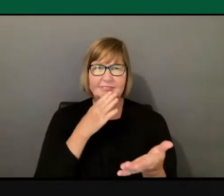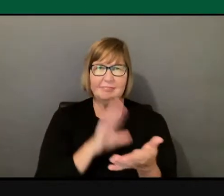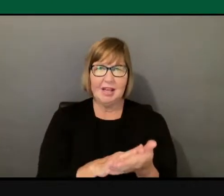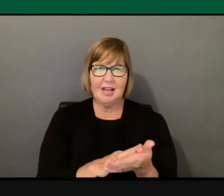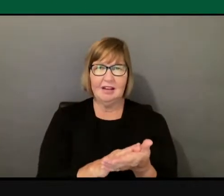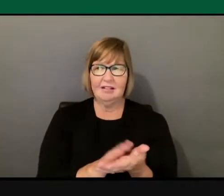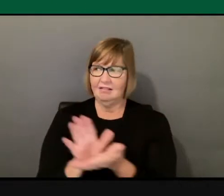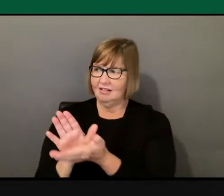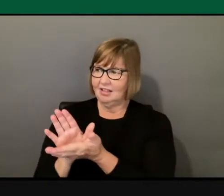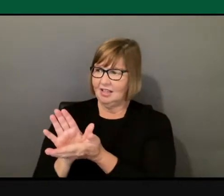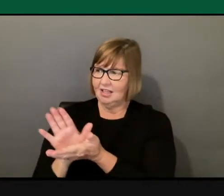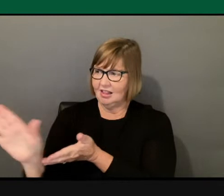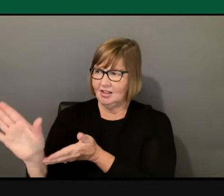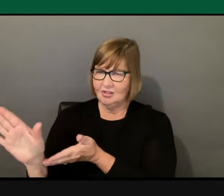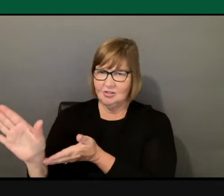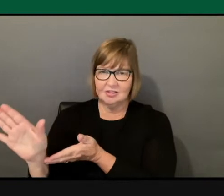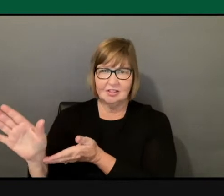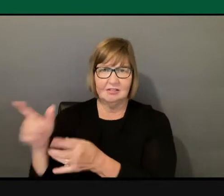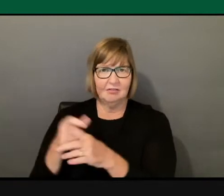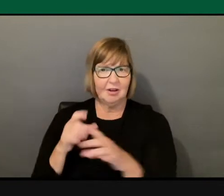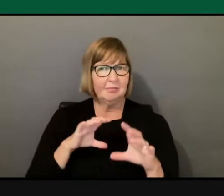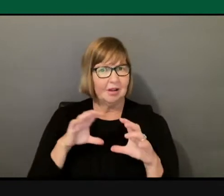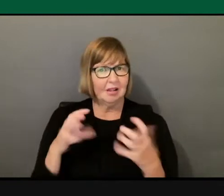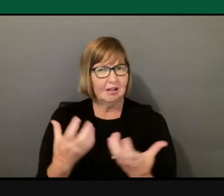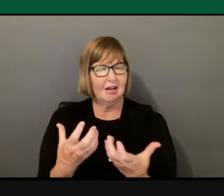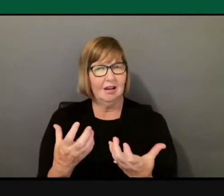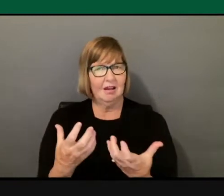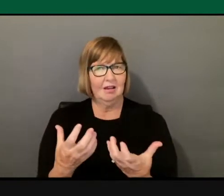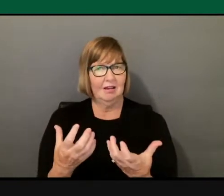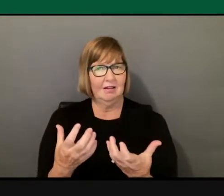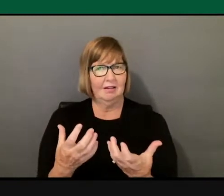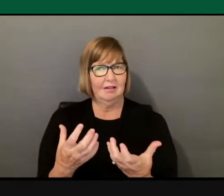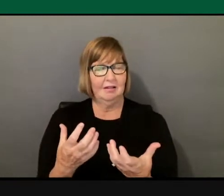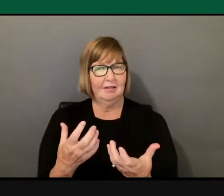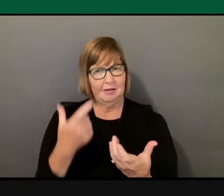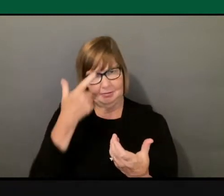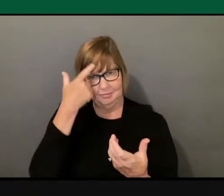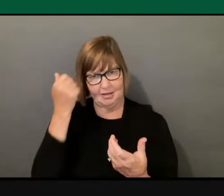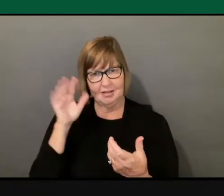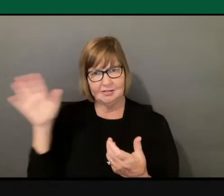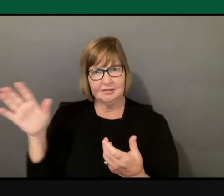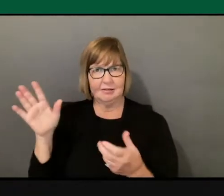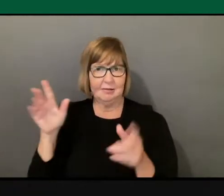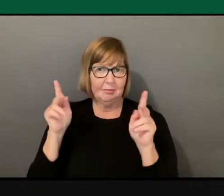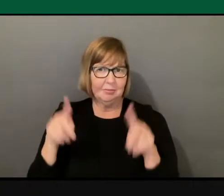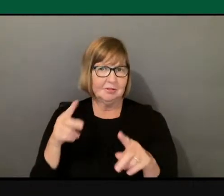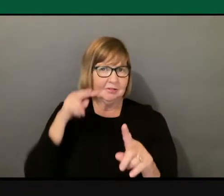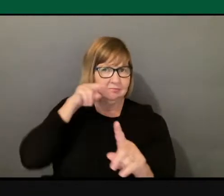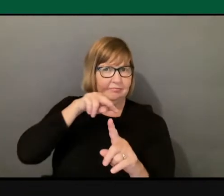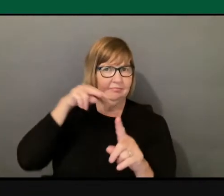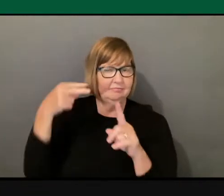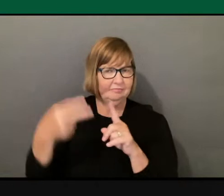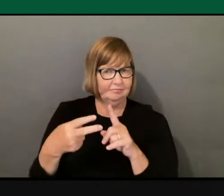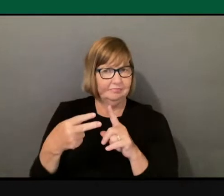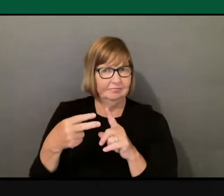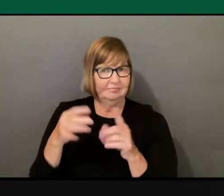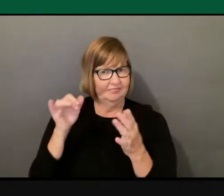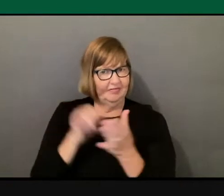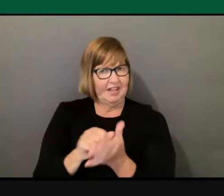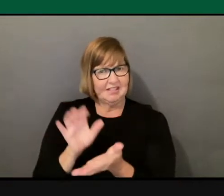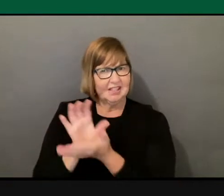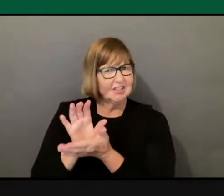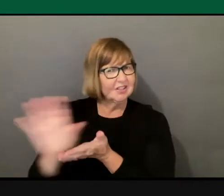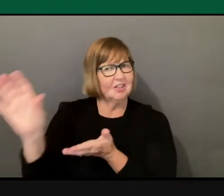from any club or group based on one's point of view is exclusion is